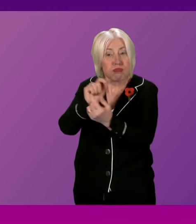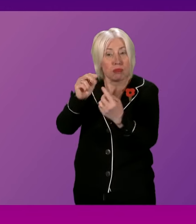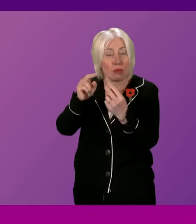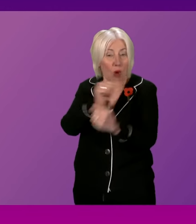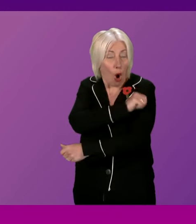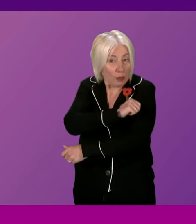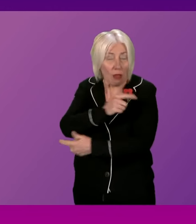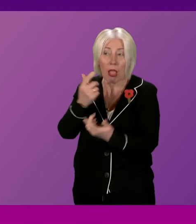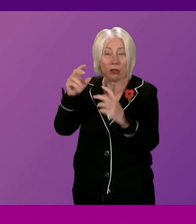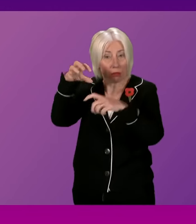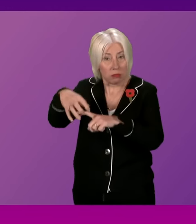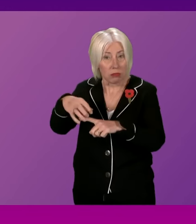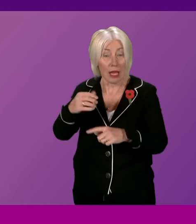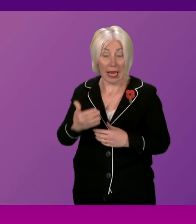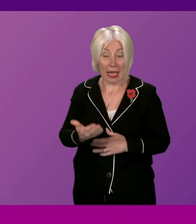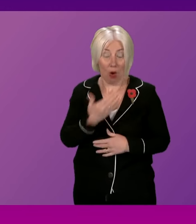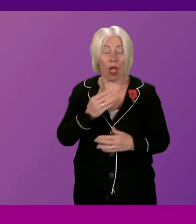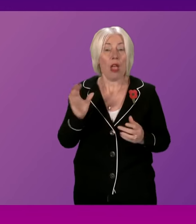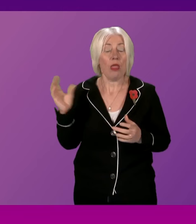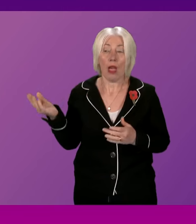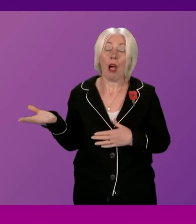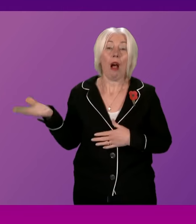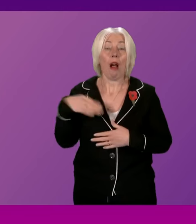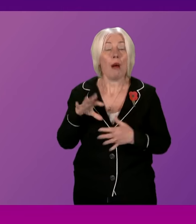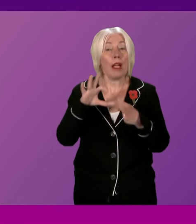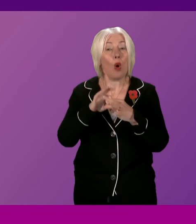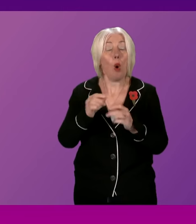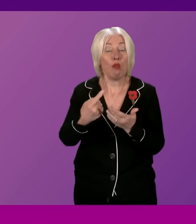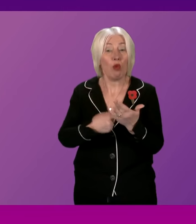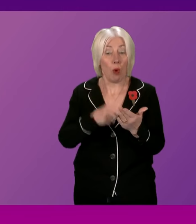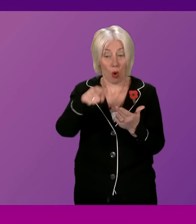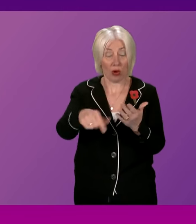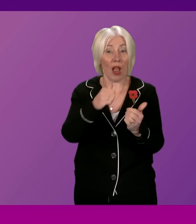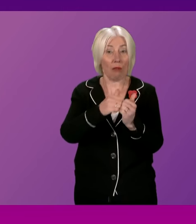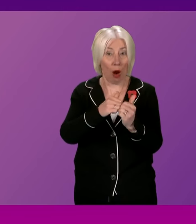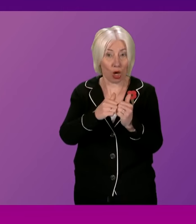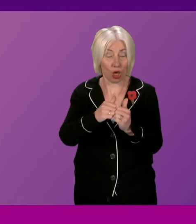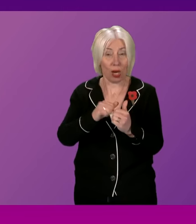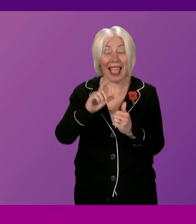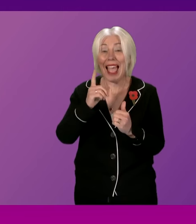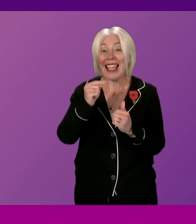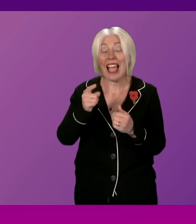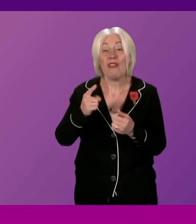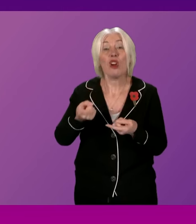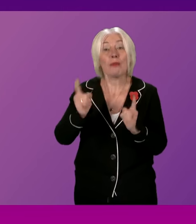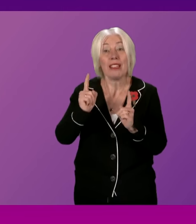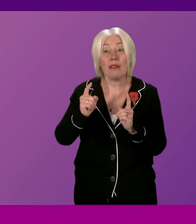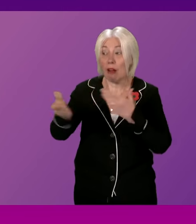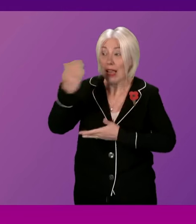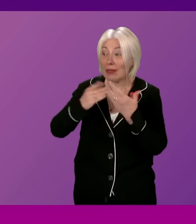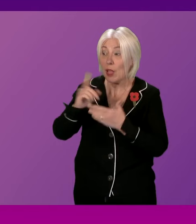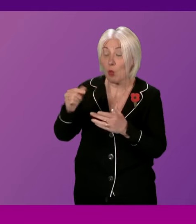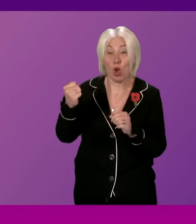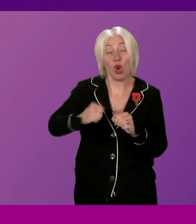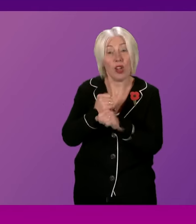2024 deadline in Becoming Home report, can the First Minister say what the Scottish Government has done to get these patients home? First